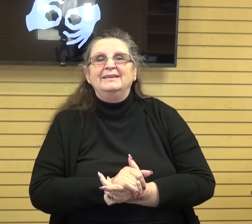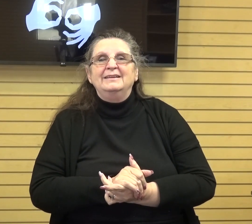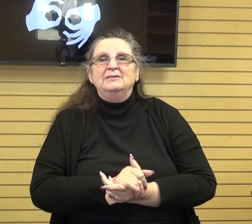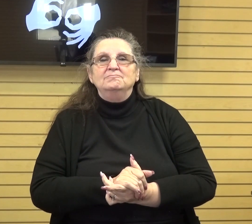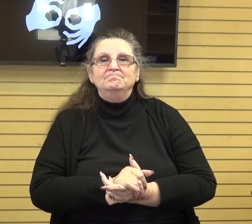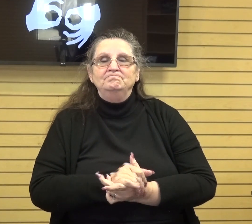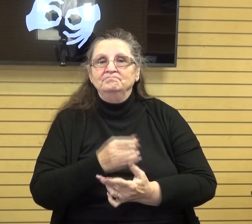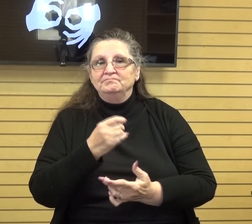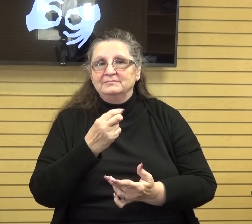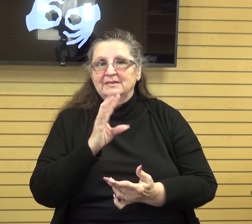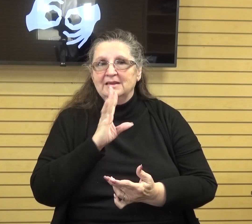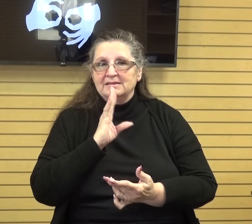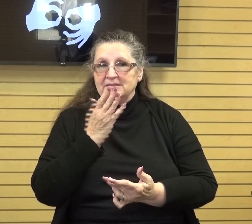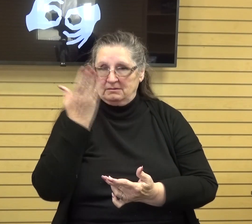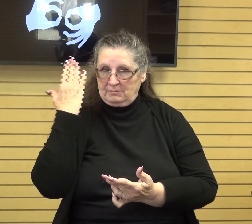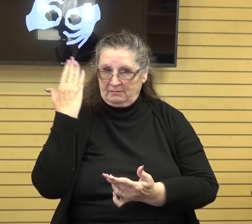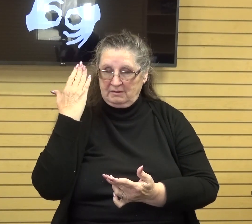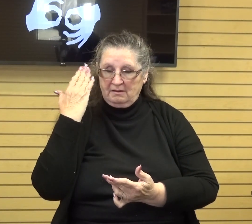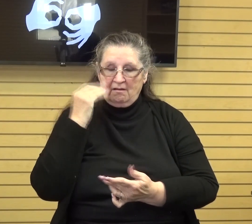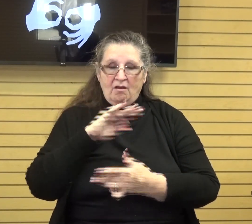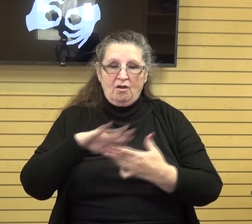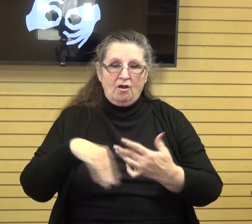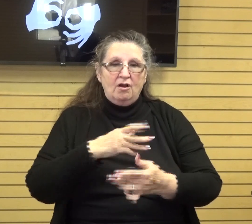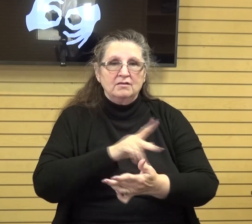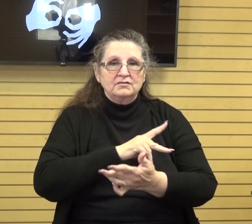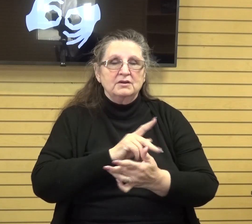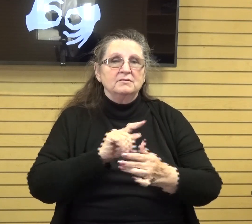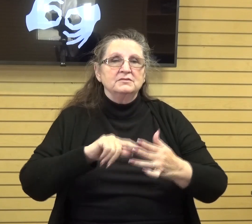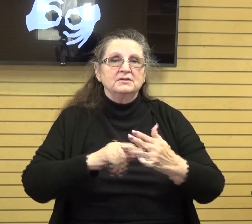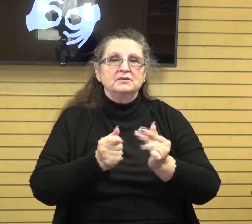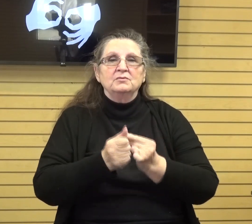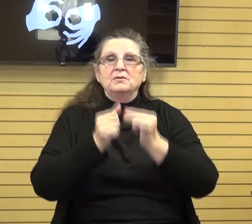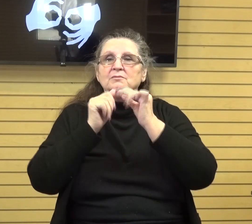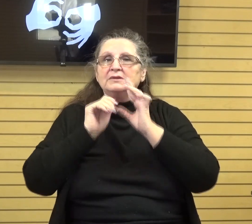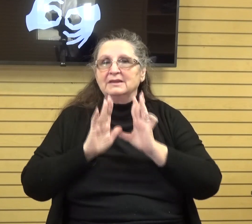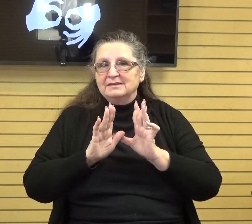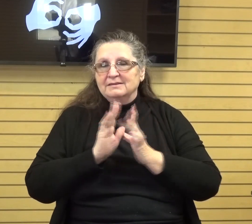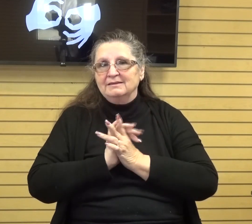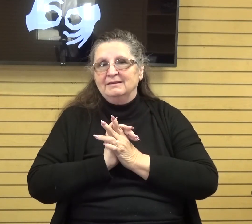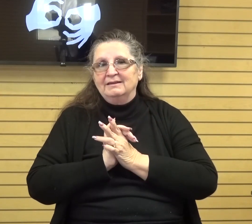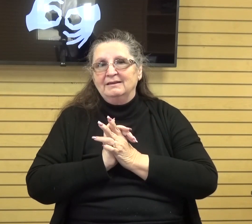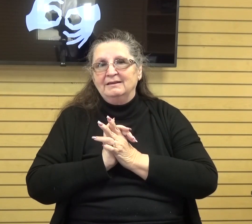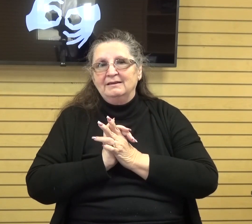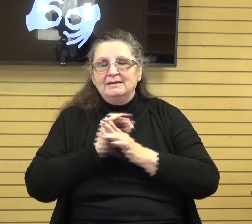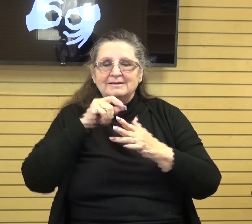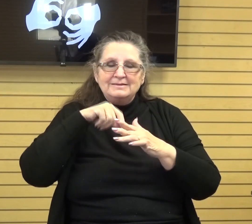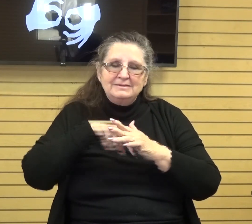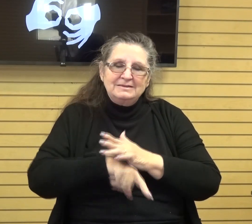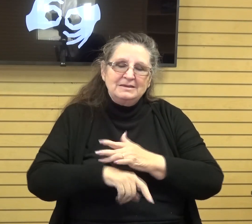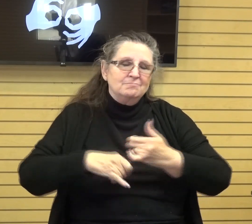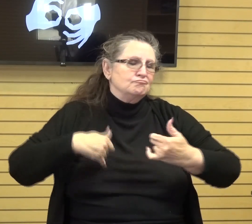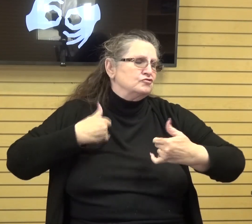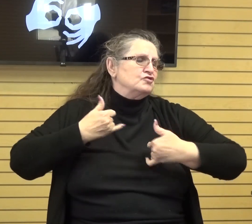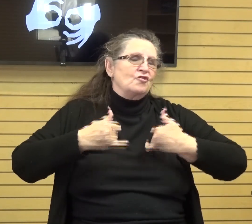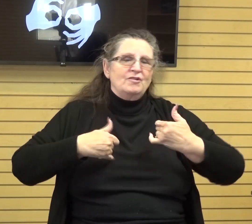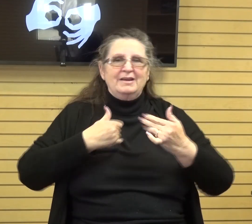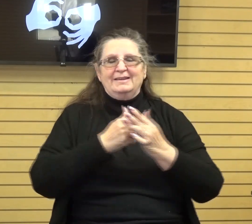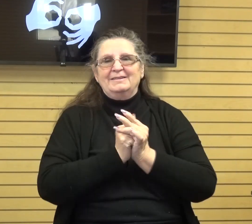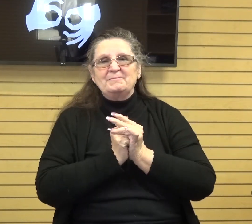said last time the whole psalm starts out with blessed which means a deep-seated joy and then when i was here